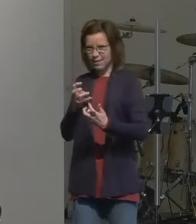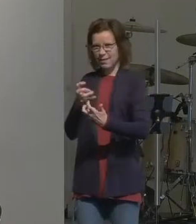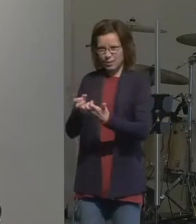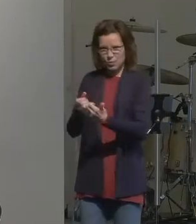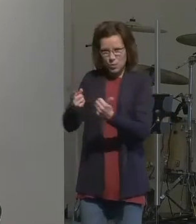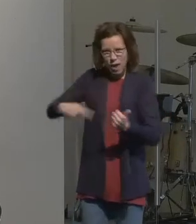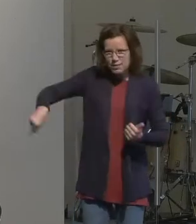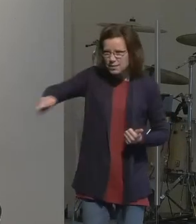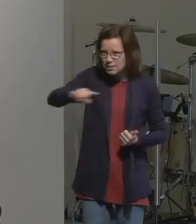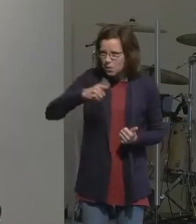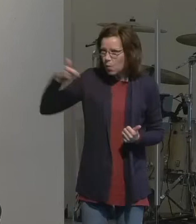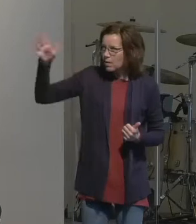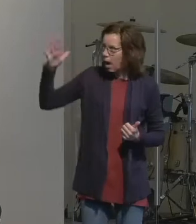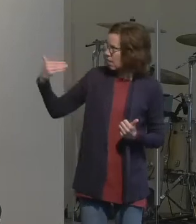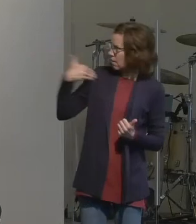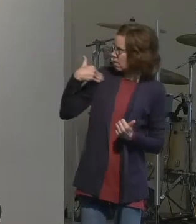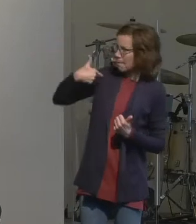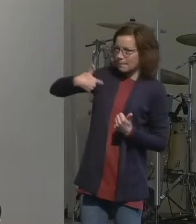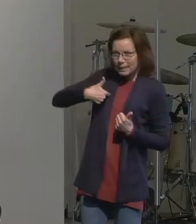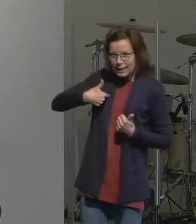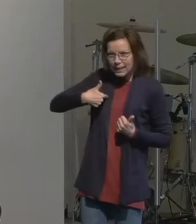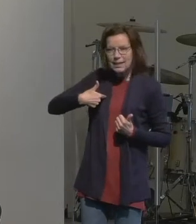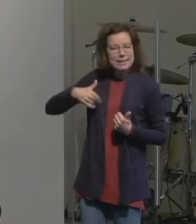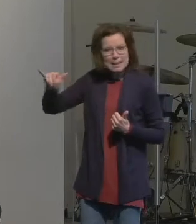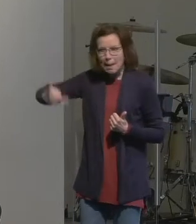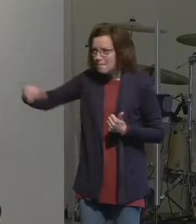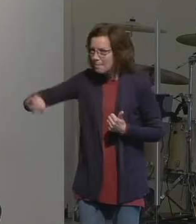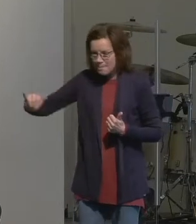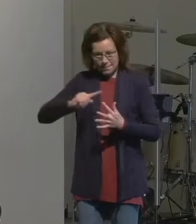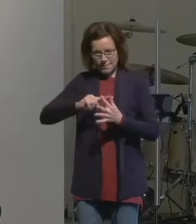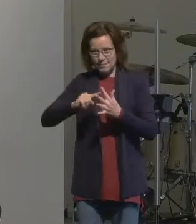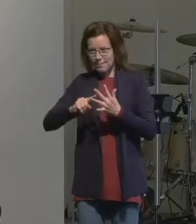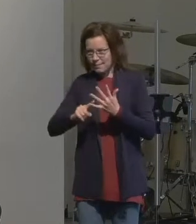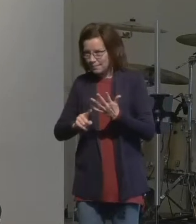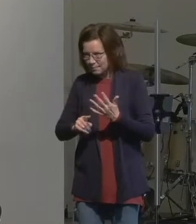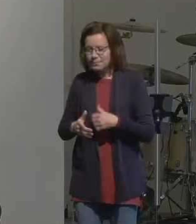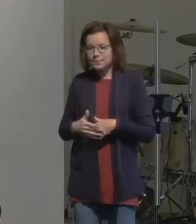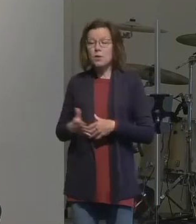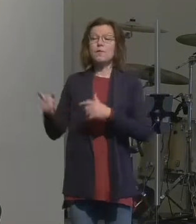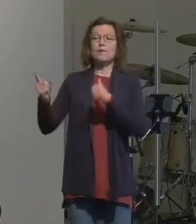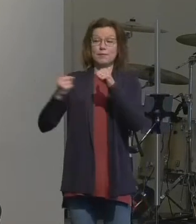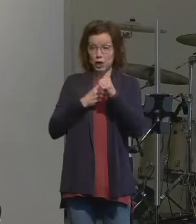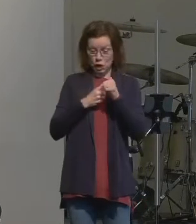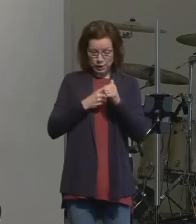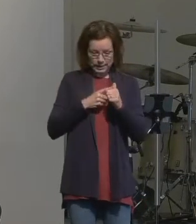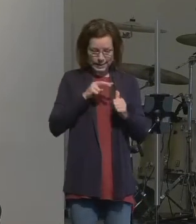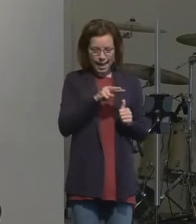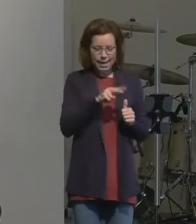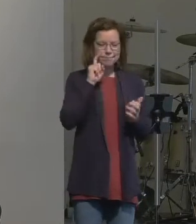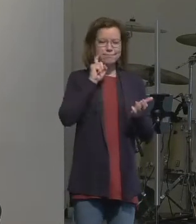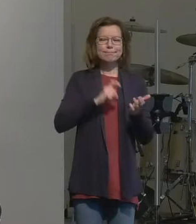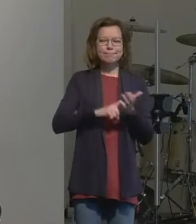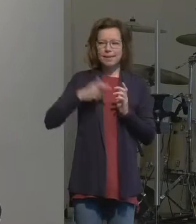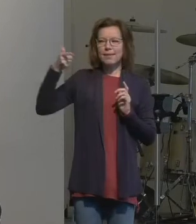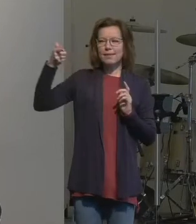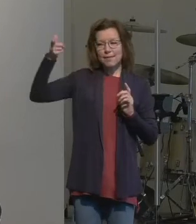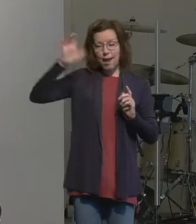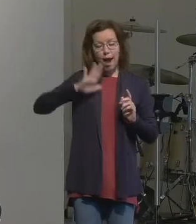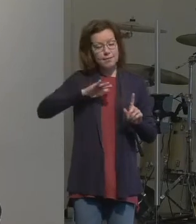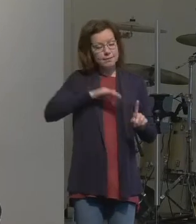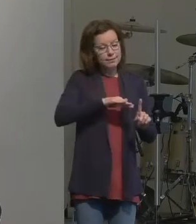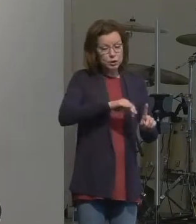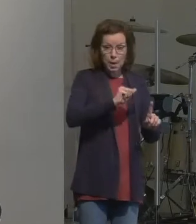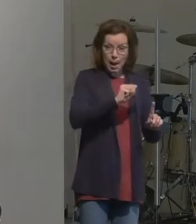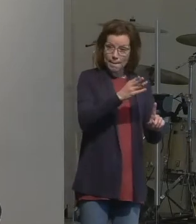us as we see it displayed in this encounter. The first thing that we should be able to pick up from this encounter